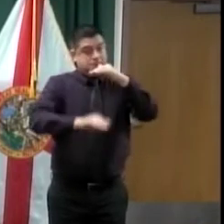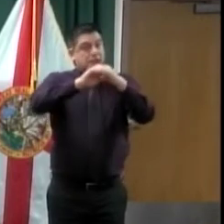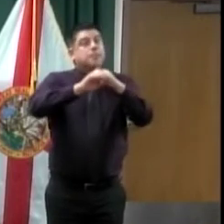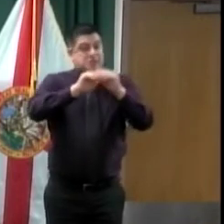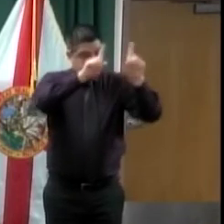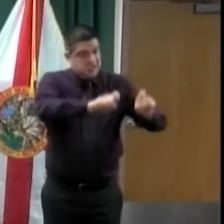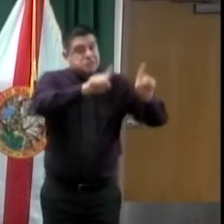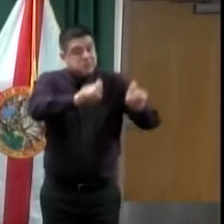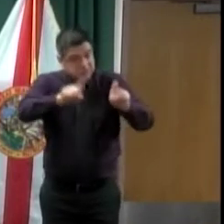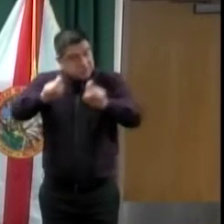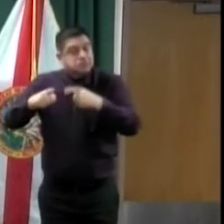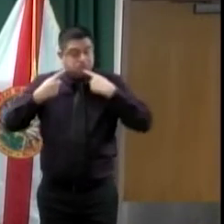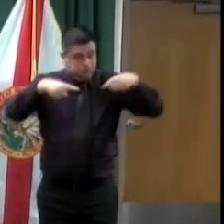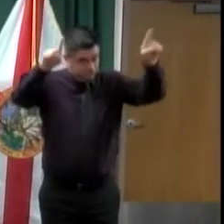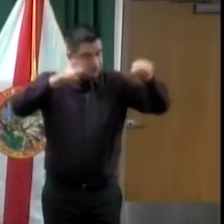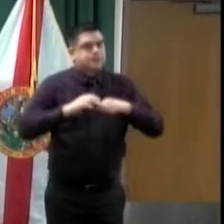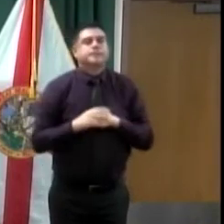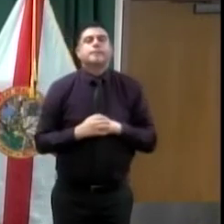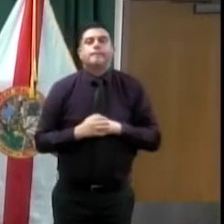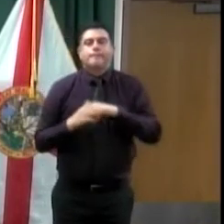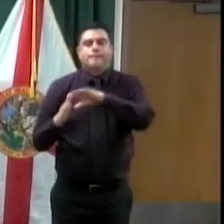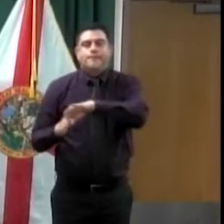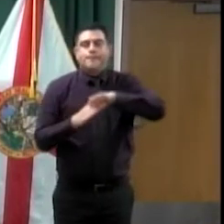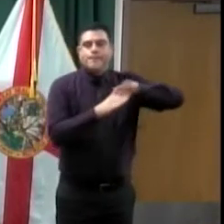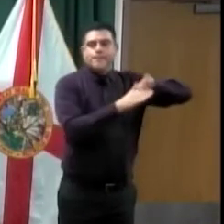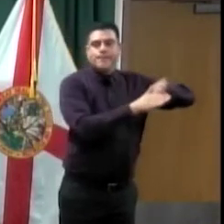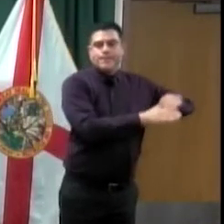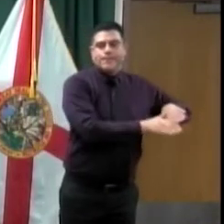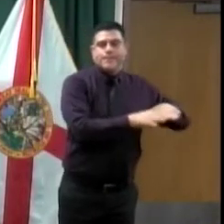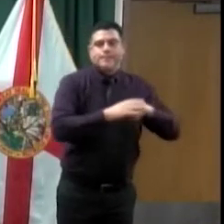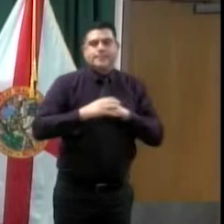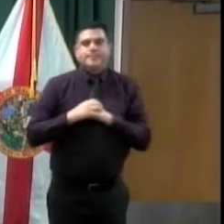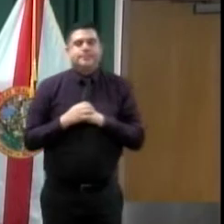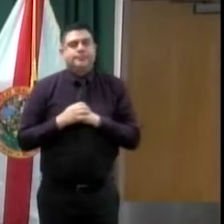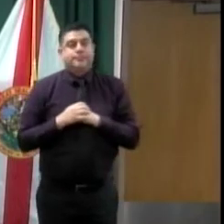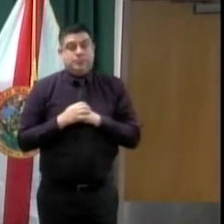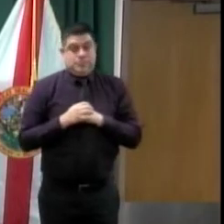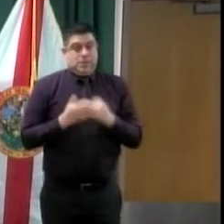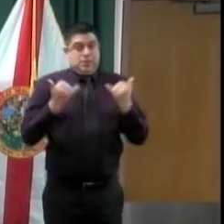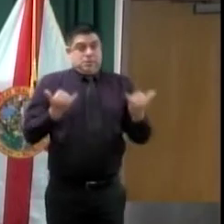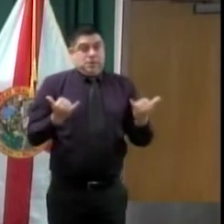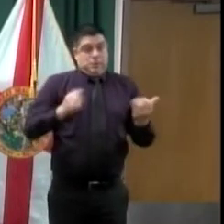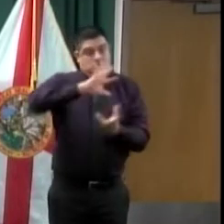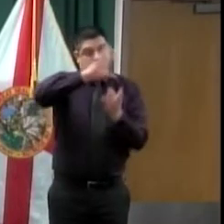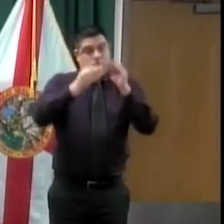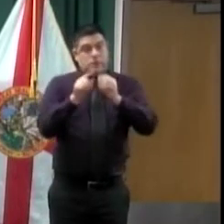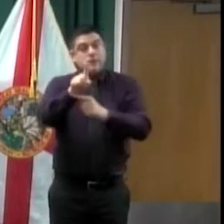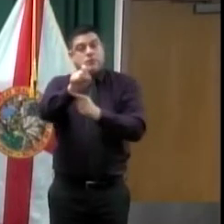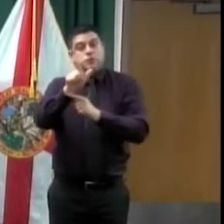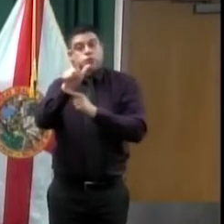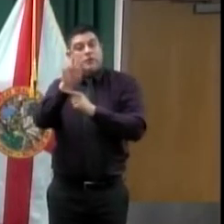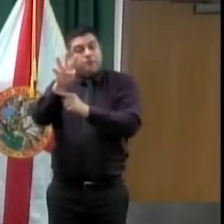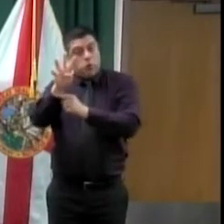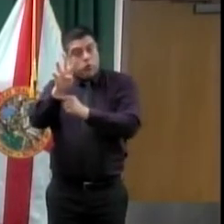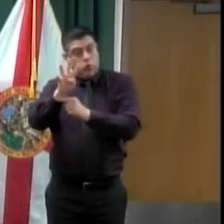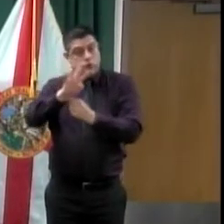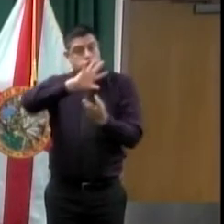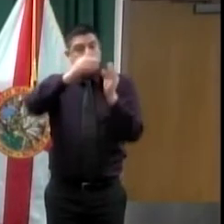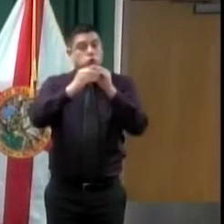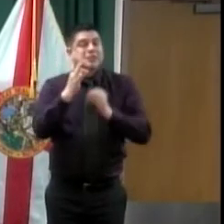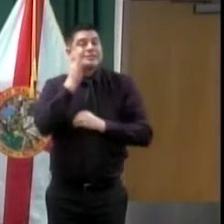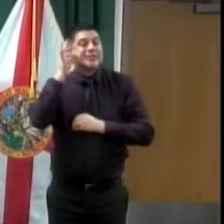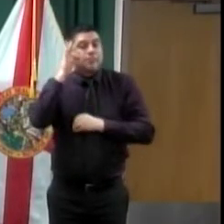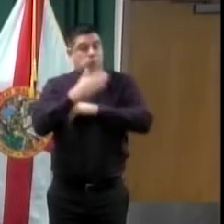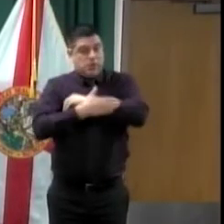-19 cases in our county. 118 of those are Seminole County residents. 118 are Seminole County